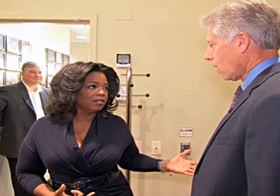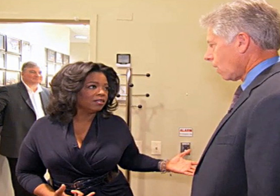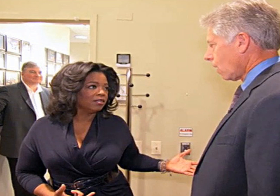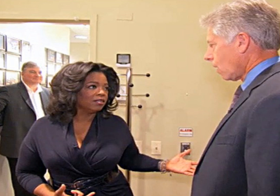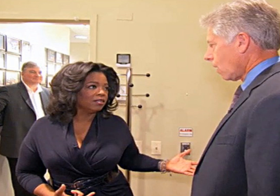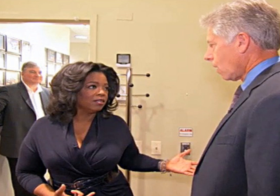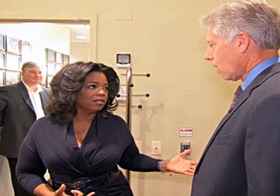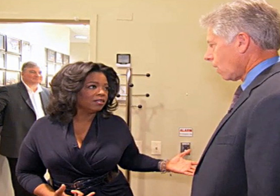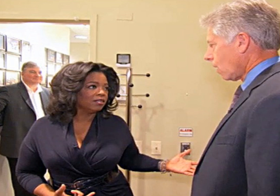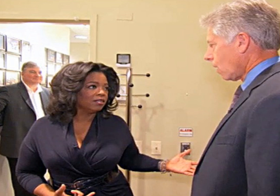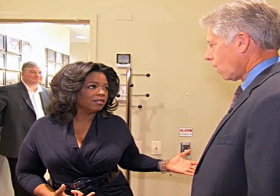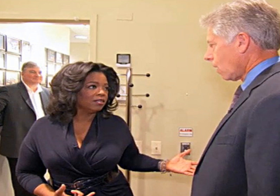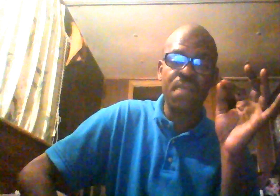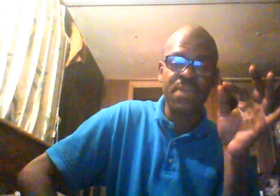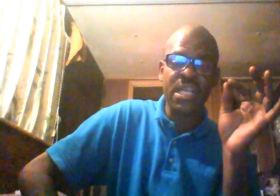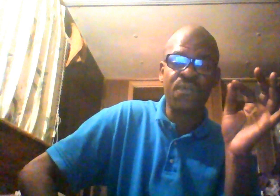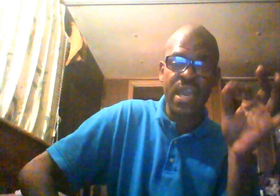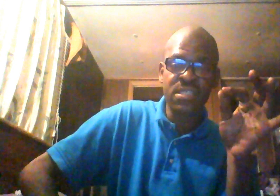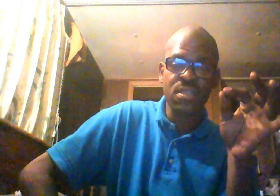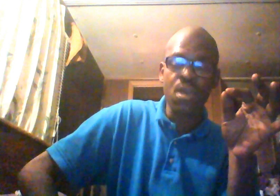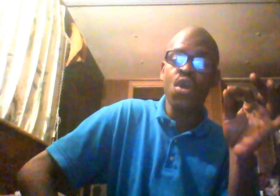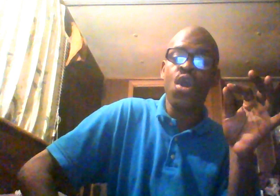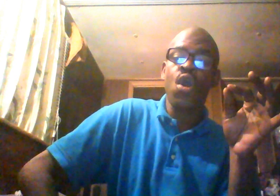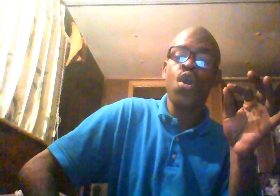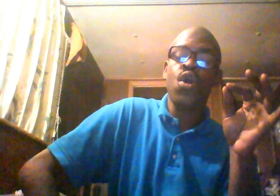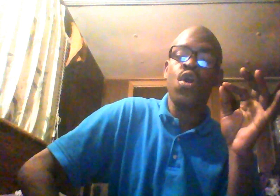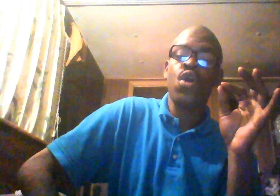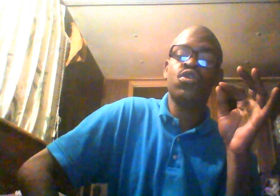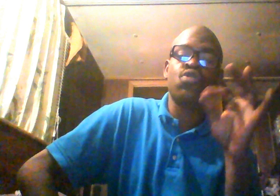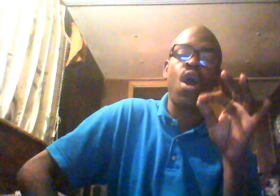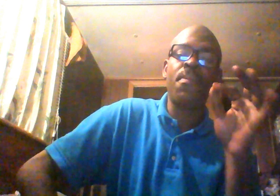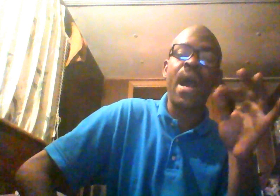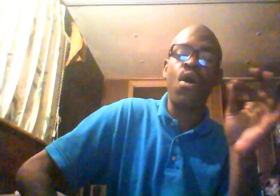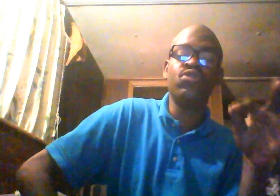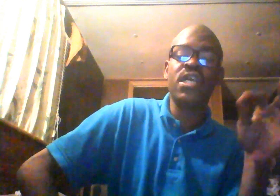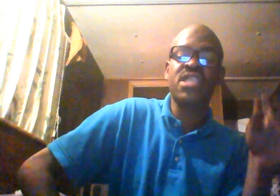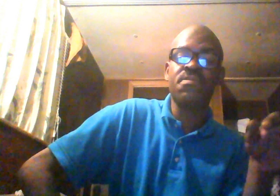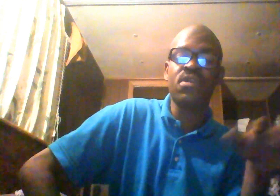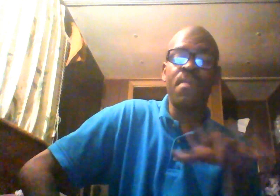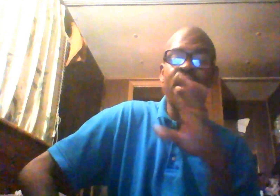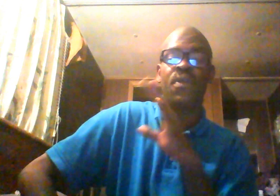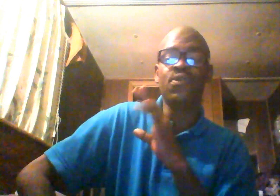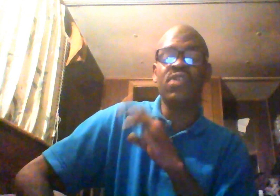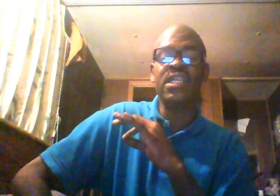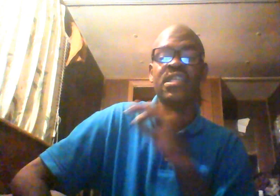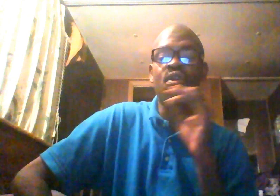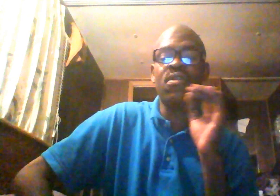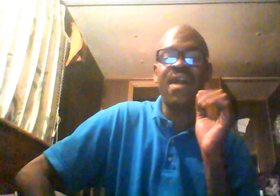racist. And this bitch sat up in his face to talk about OJ Simpson, no matter whether you think he did it or not. Now,